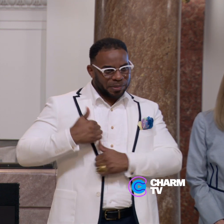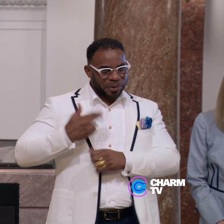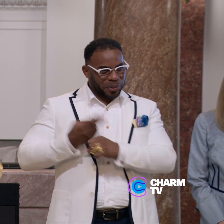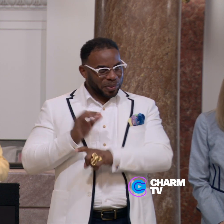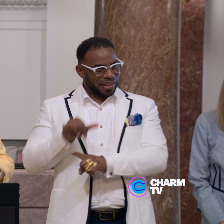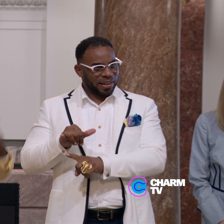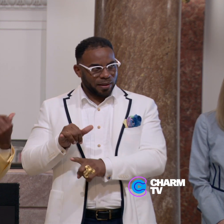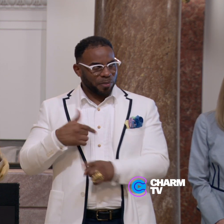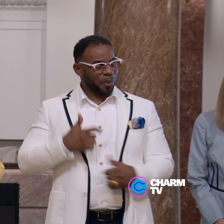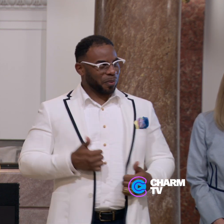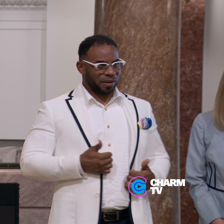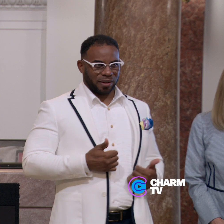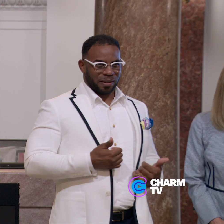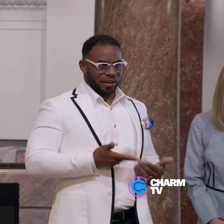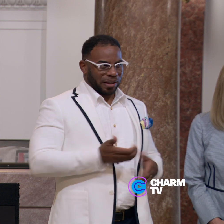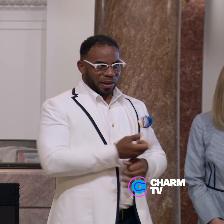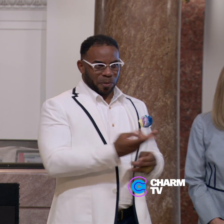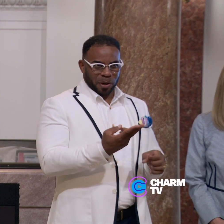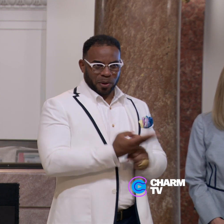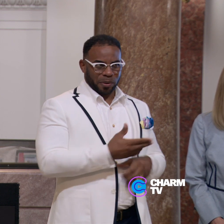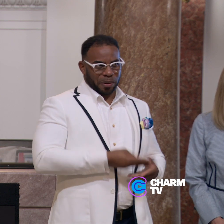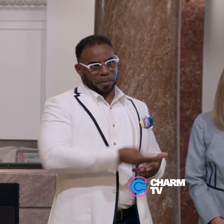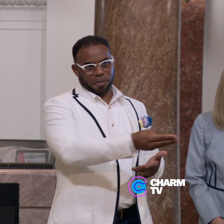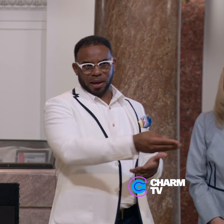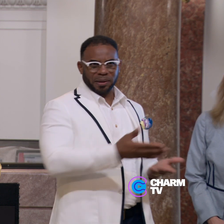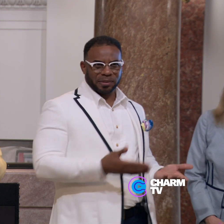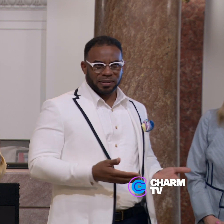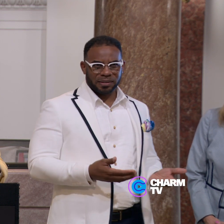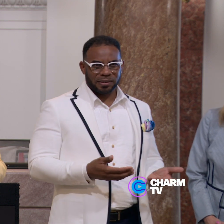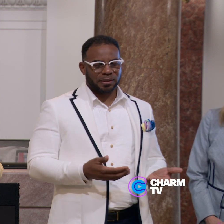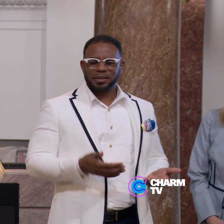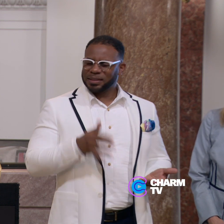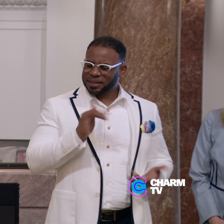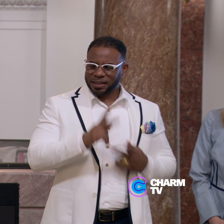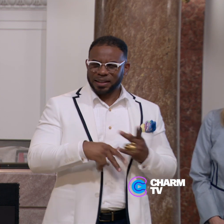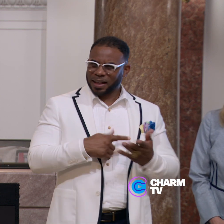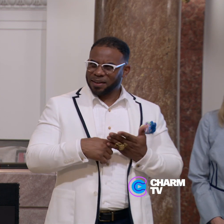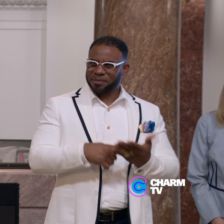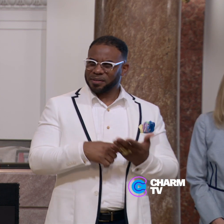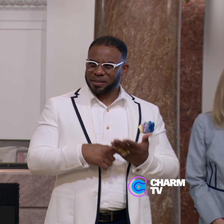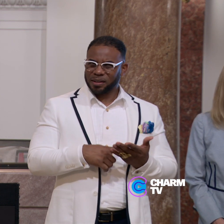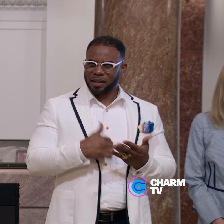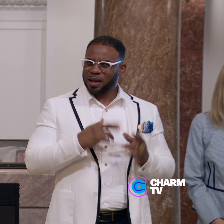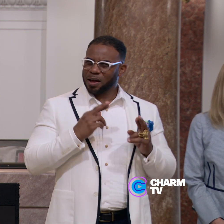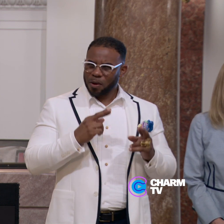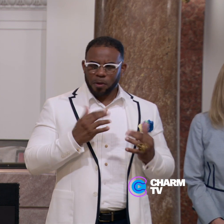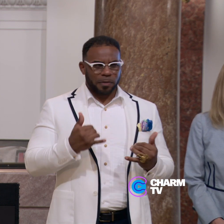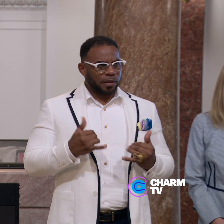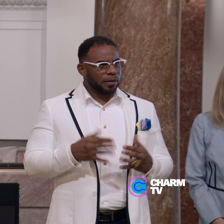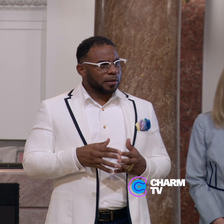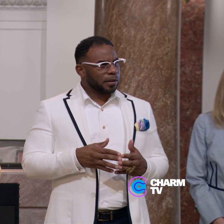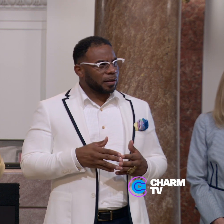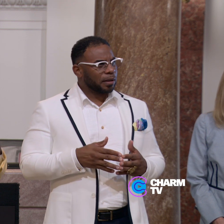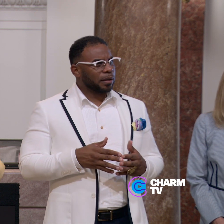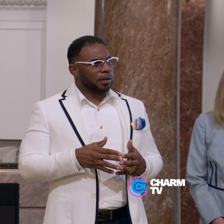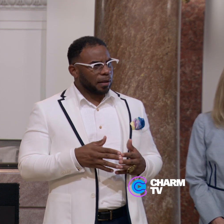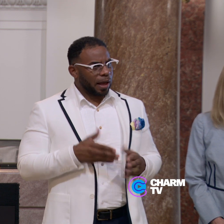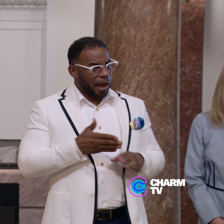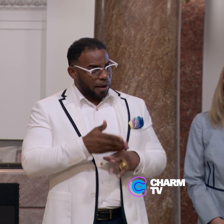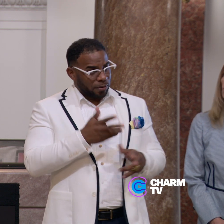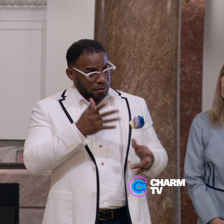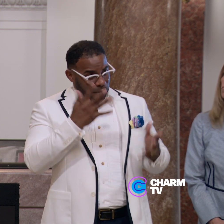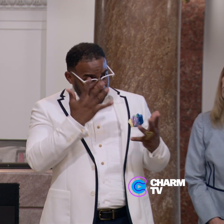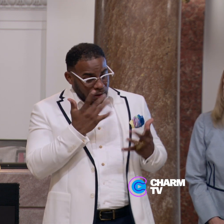to use one, but we let anybody just go out and buy one. Those kind of conversations, I hope now after the